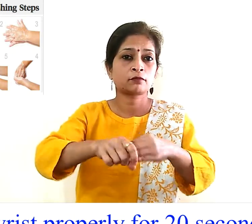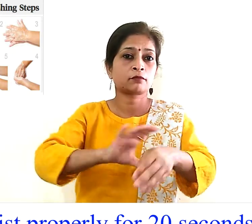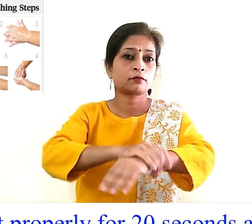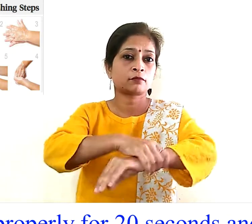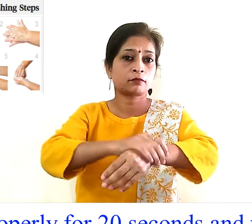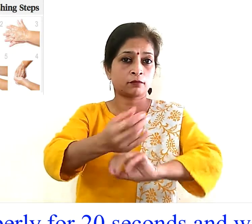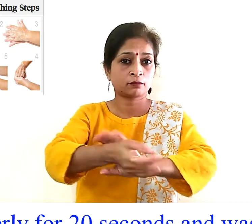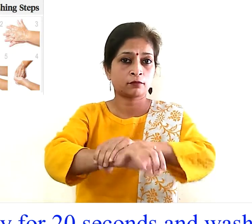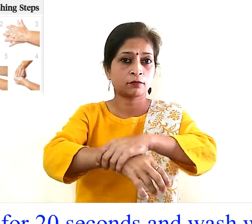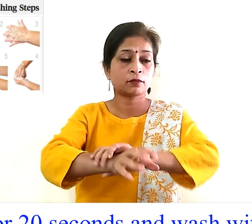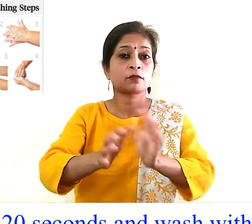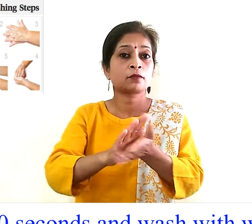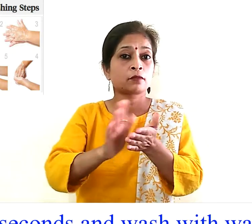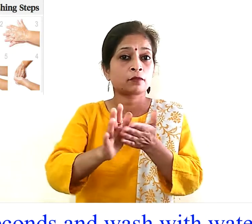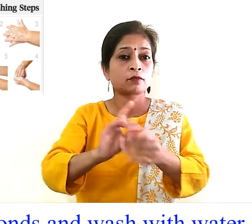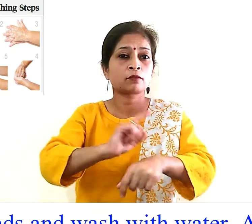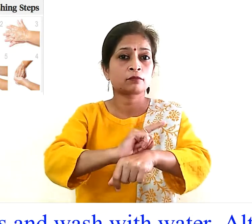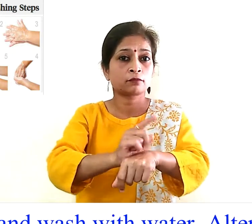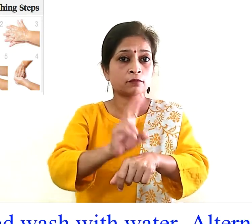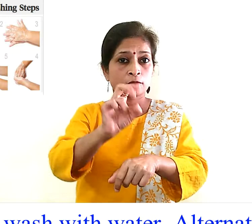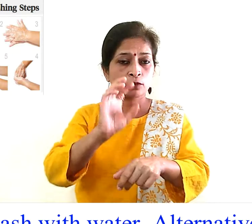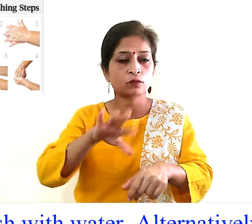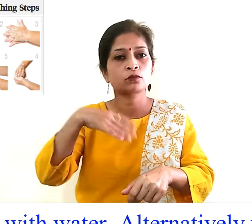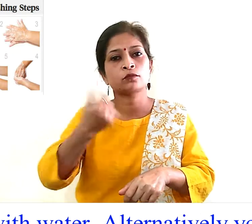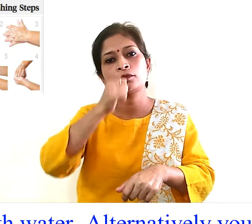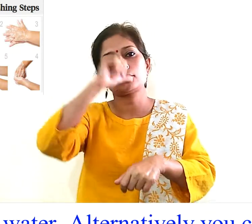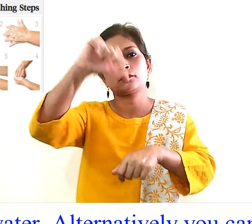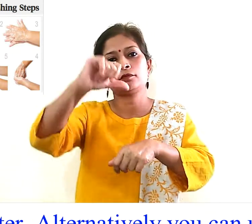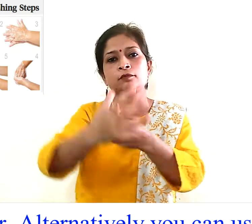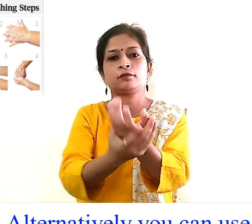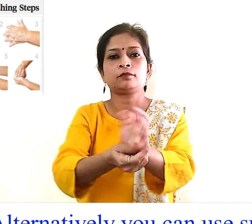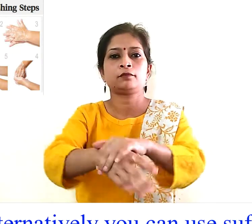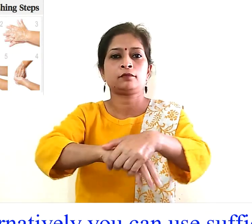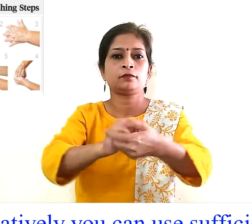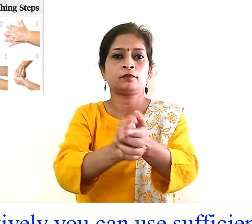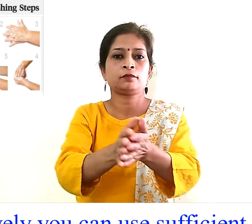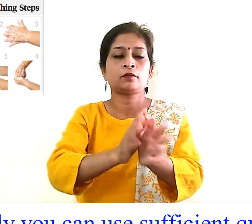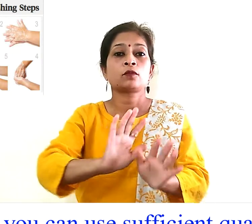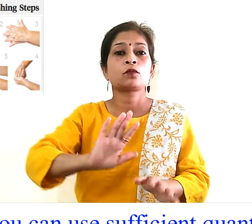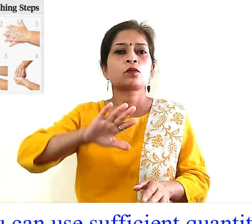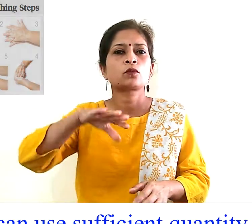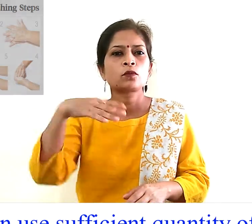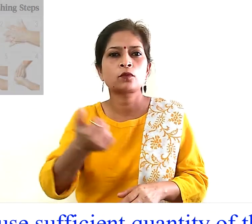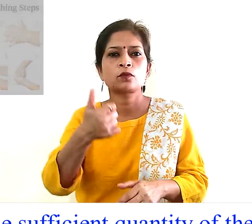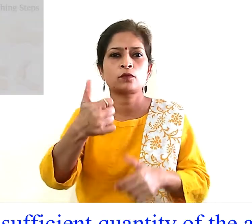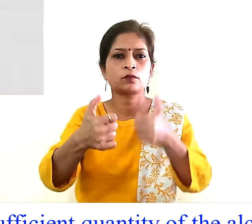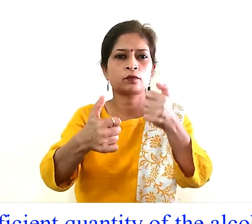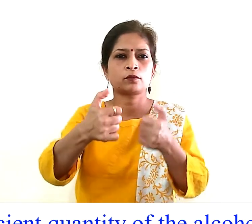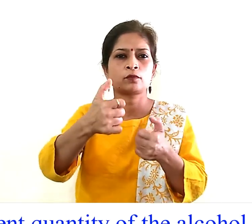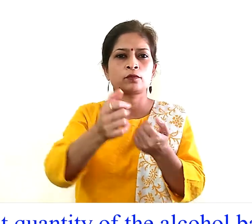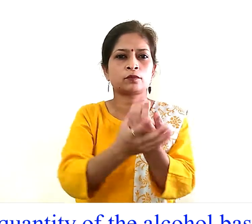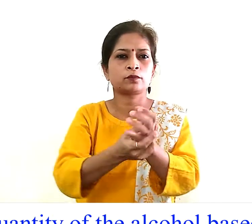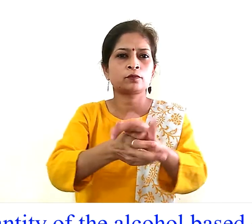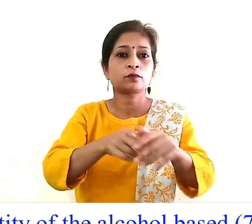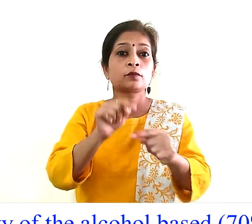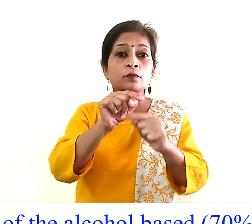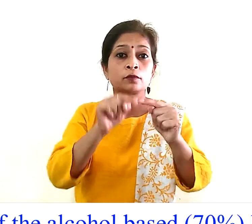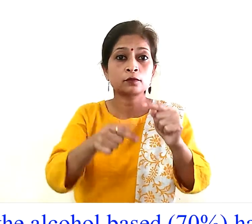wrist properly for 20 seconds and wash with water alternatively you can use sufficient quantity of alcohol